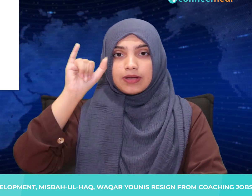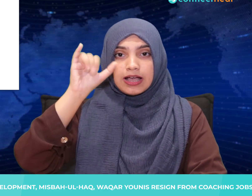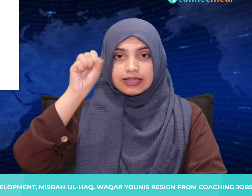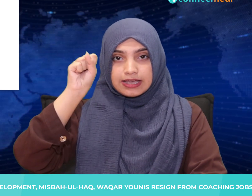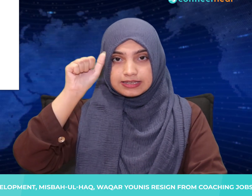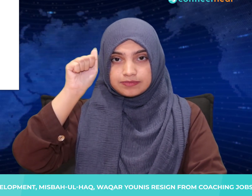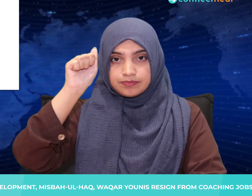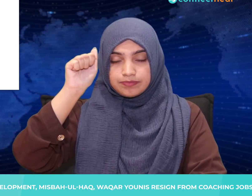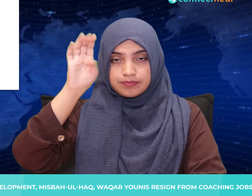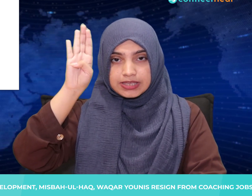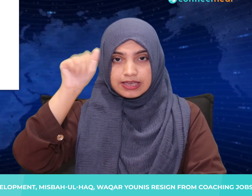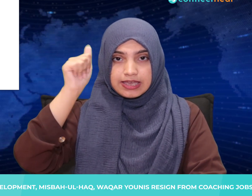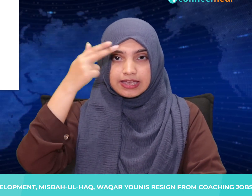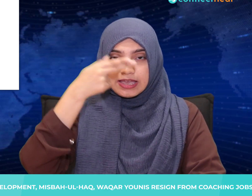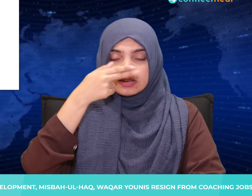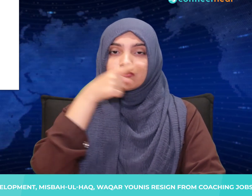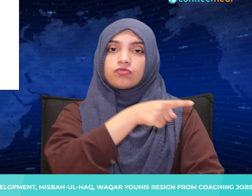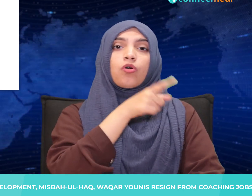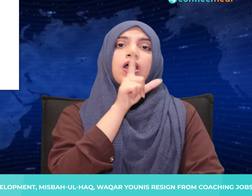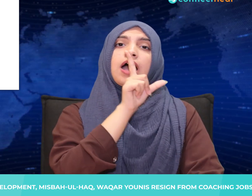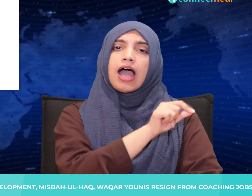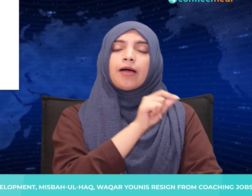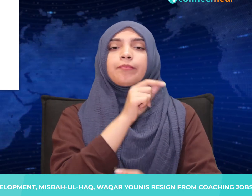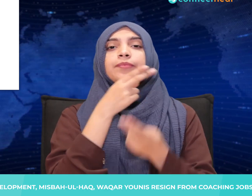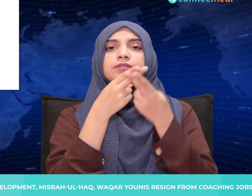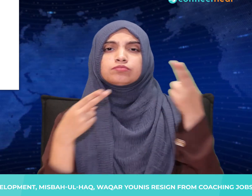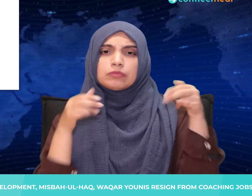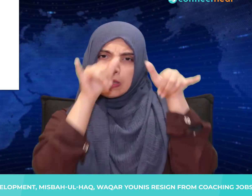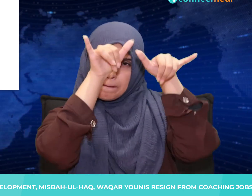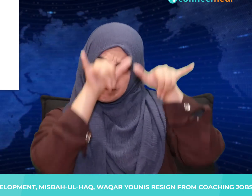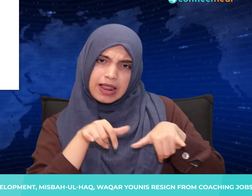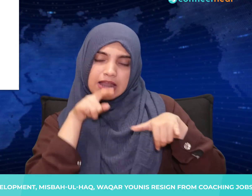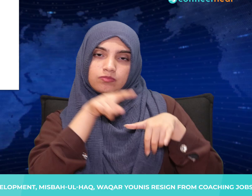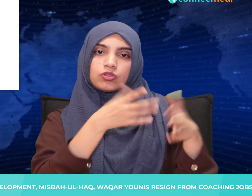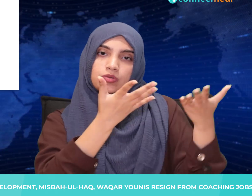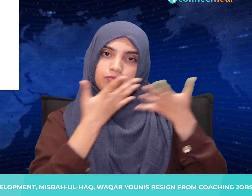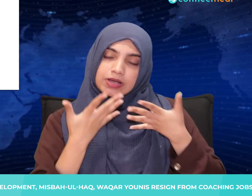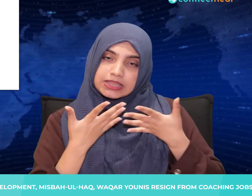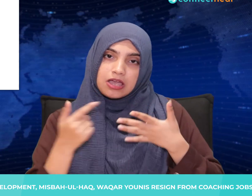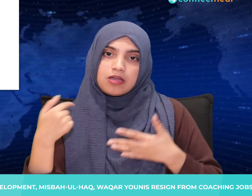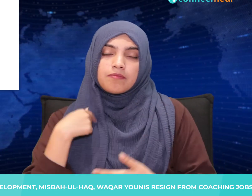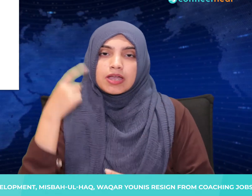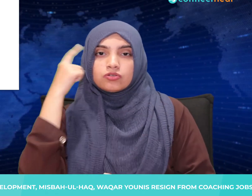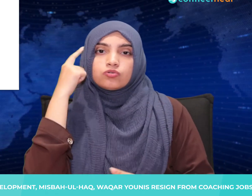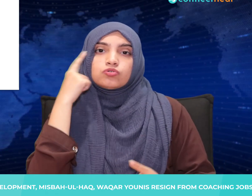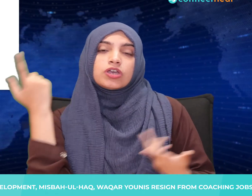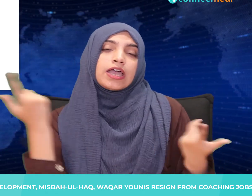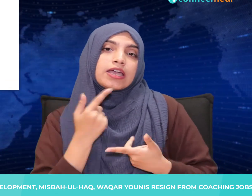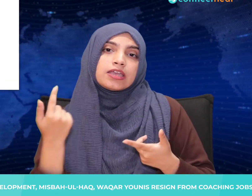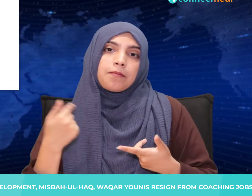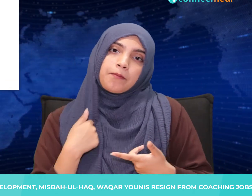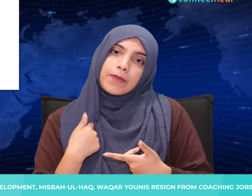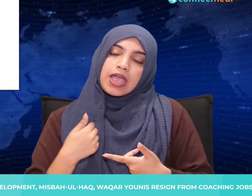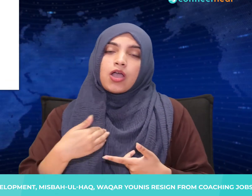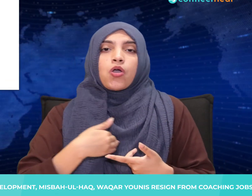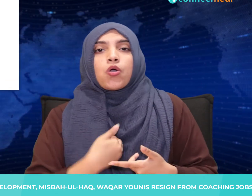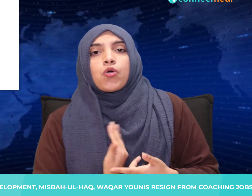his decision and future plans, it was a straightforward one for me to resign as we had walked into the roles